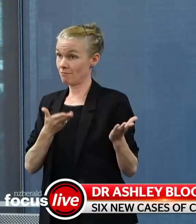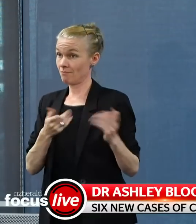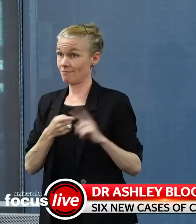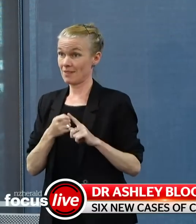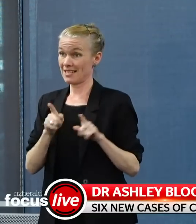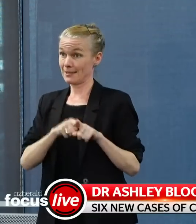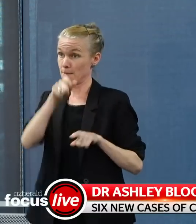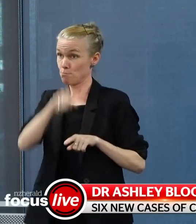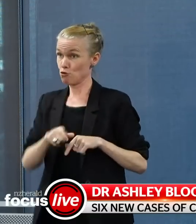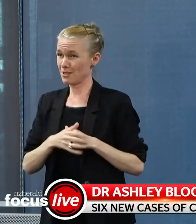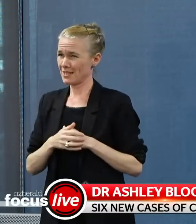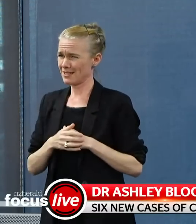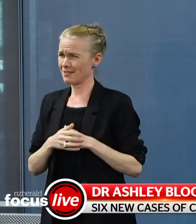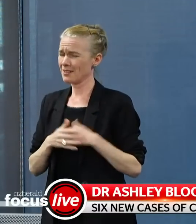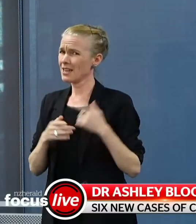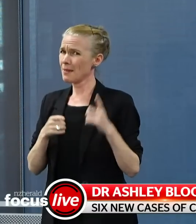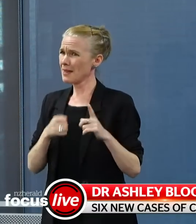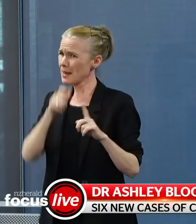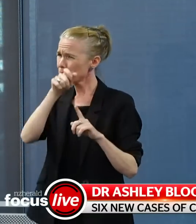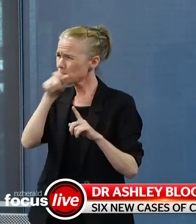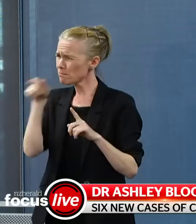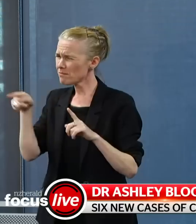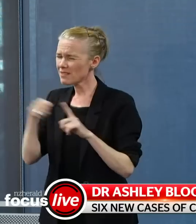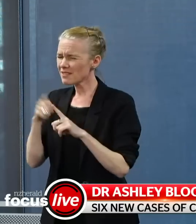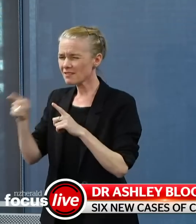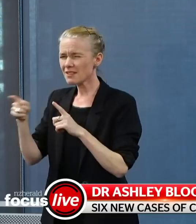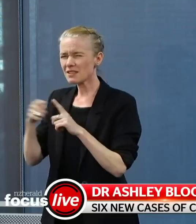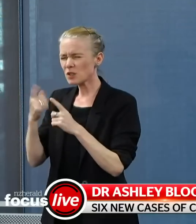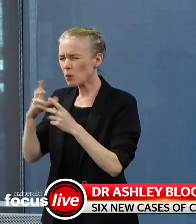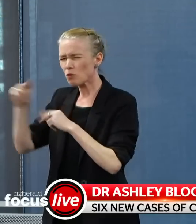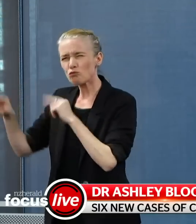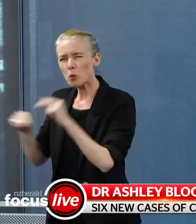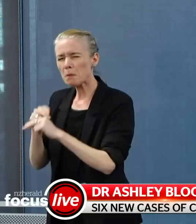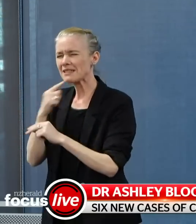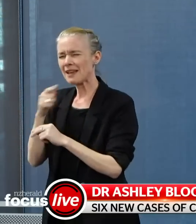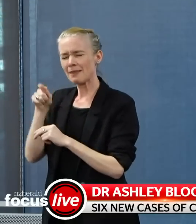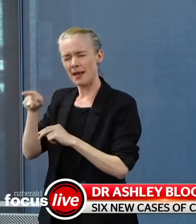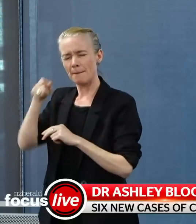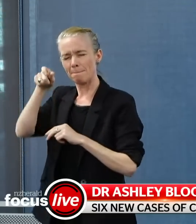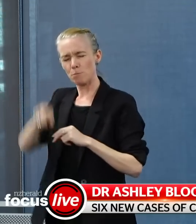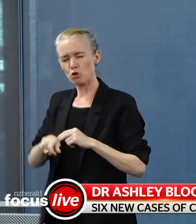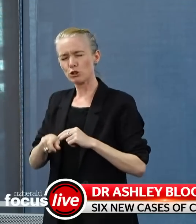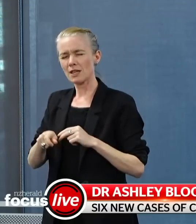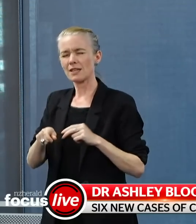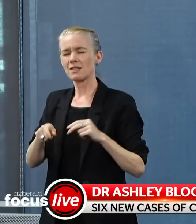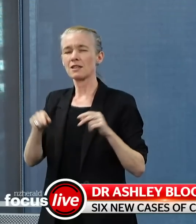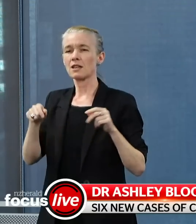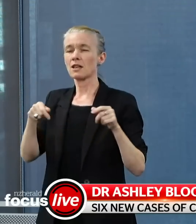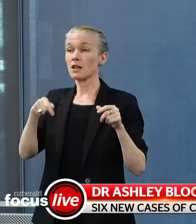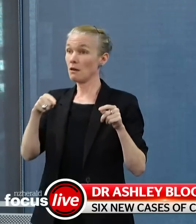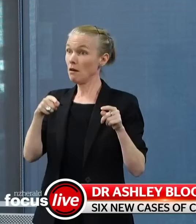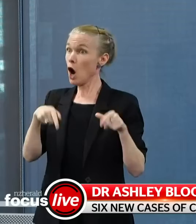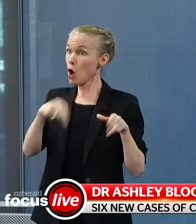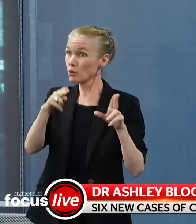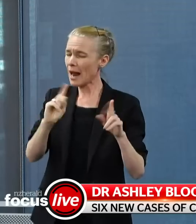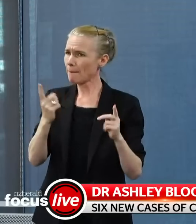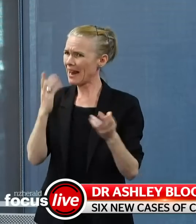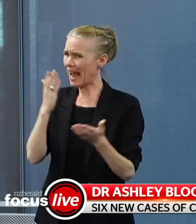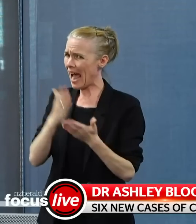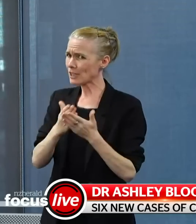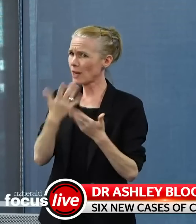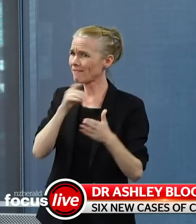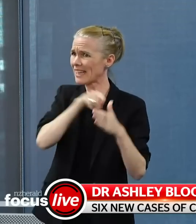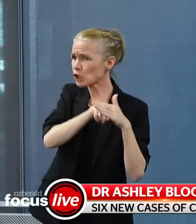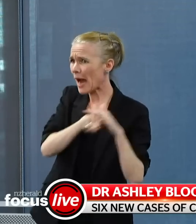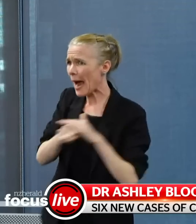possibly considered positive. Is that the case? When he received the positive test result, that was